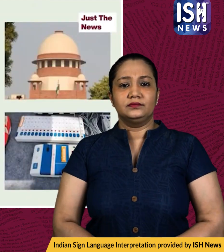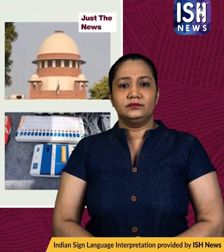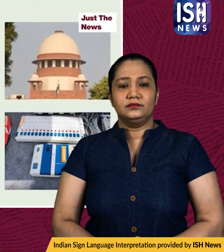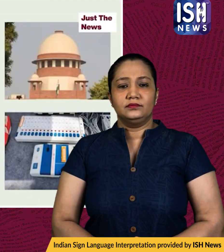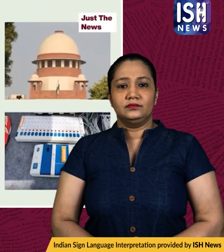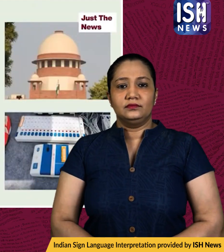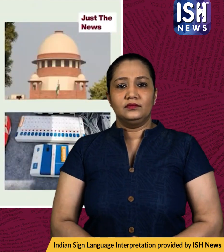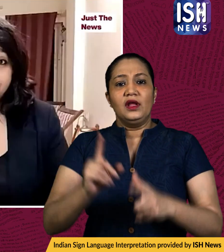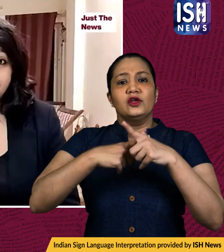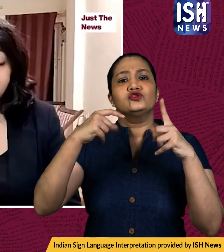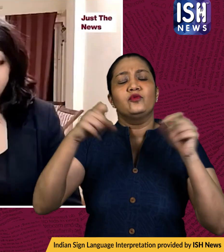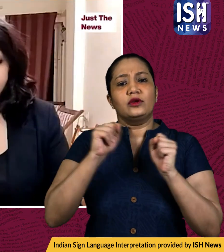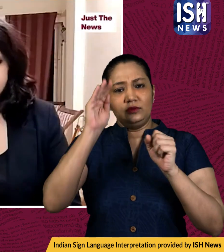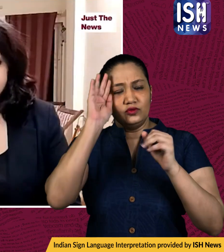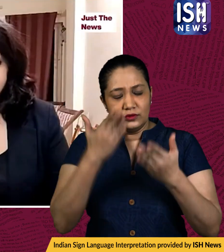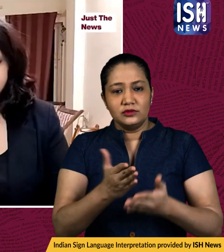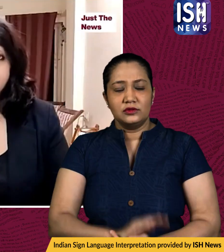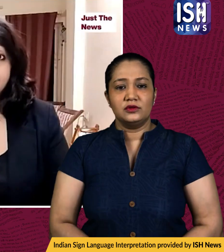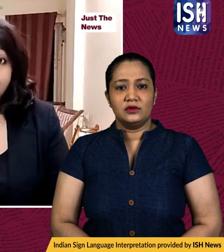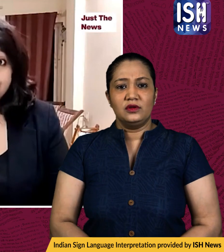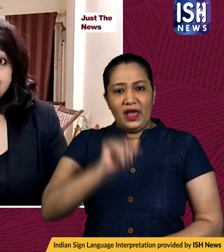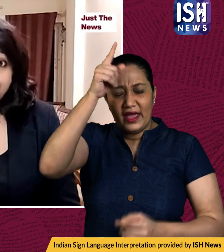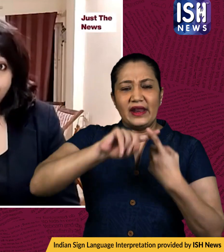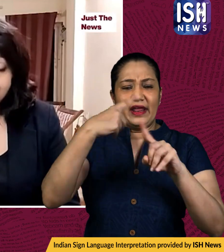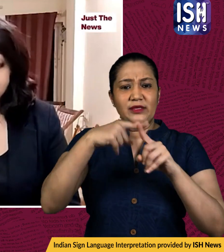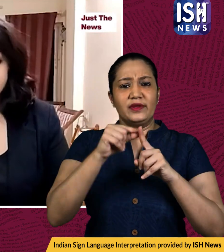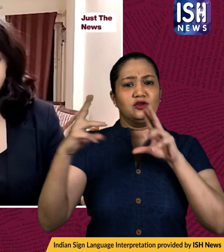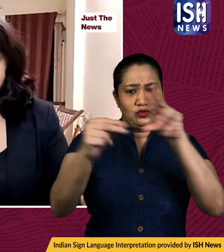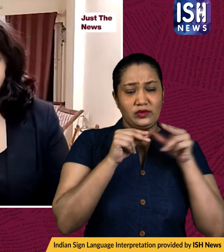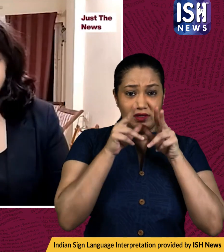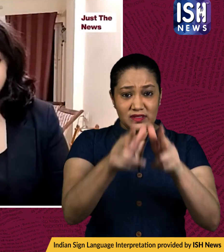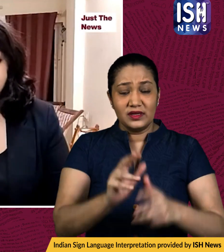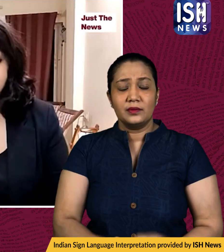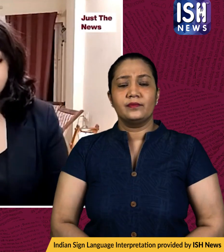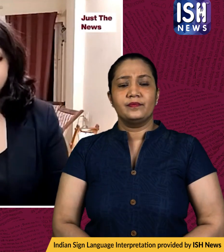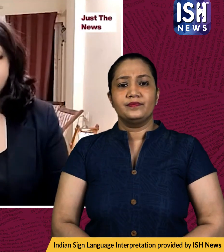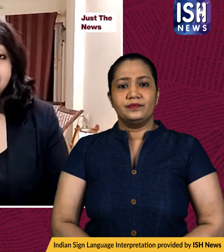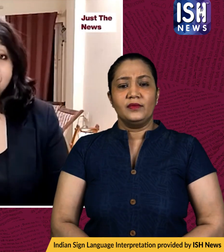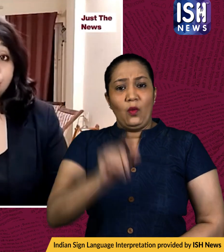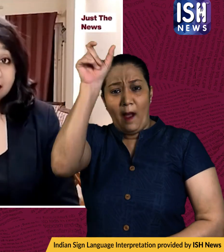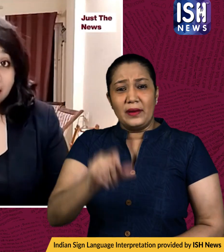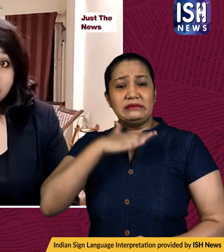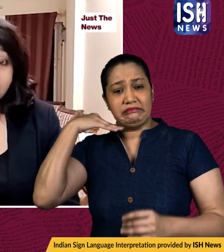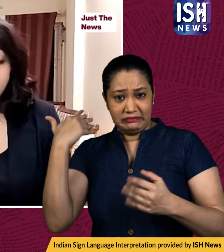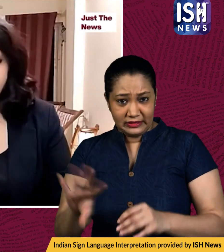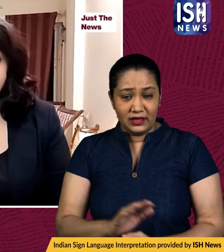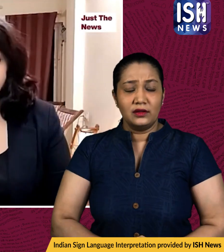jammu jammu and kashmir where indian express has quoted sources uh and said that at least one person was killed and